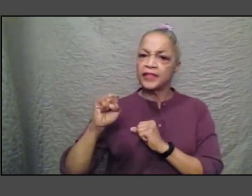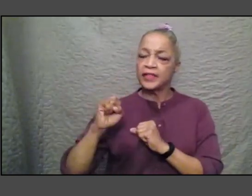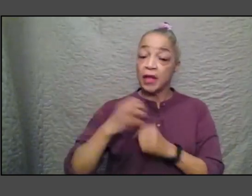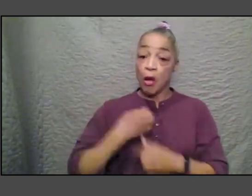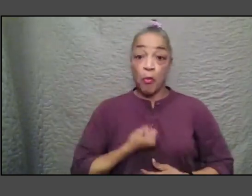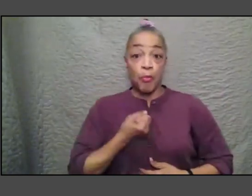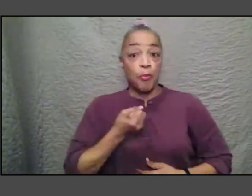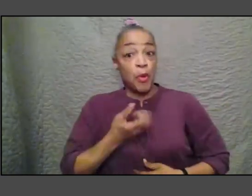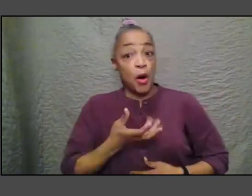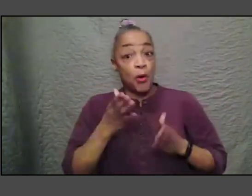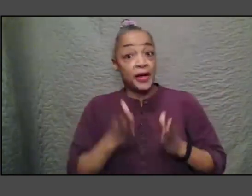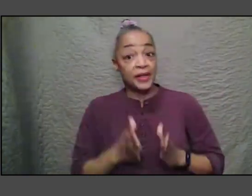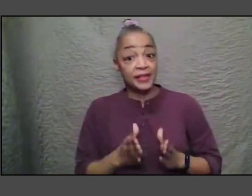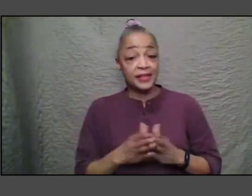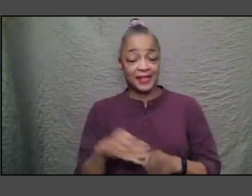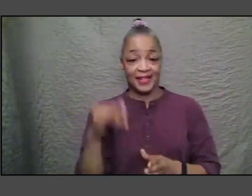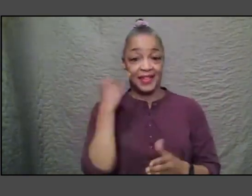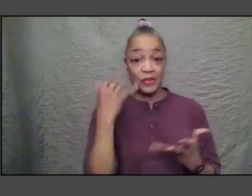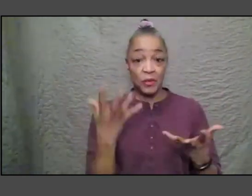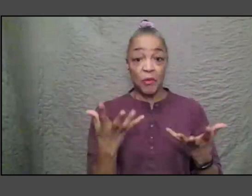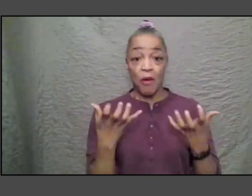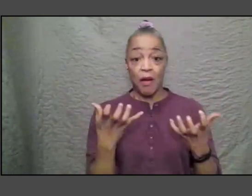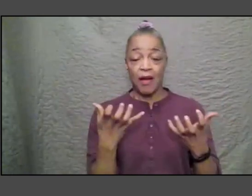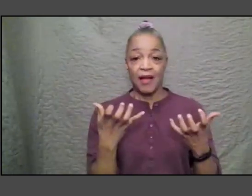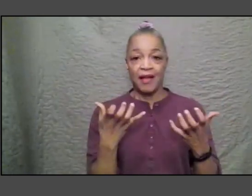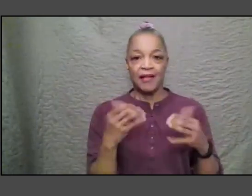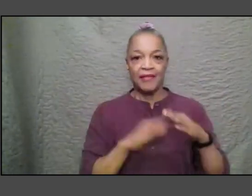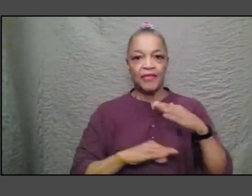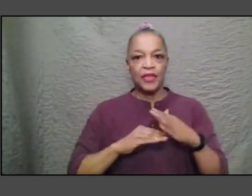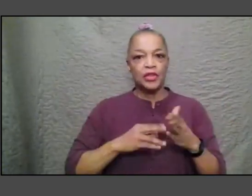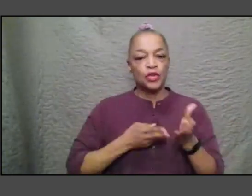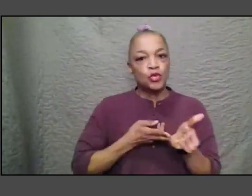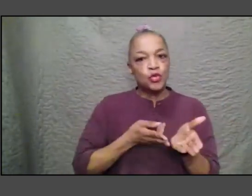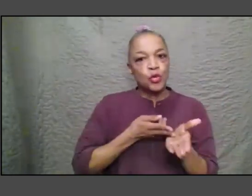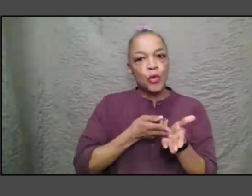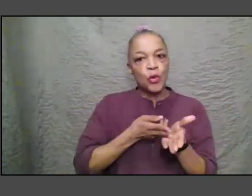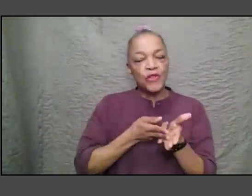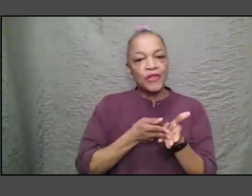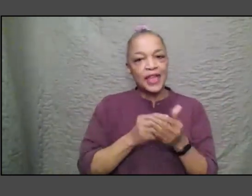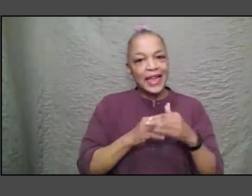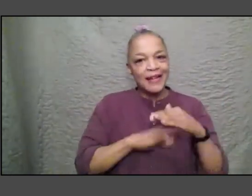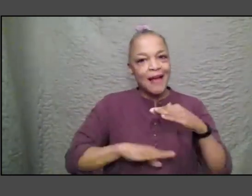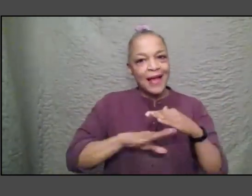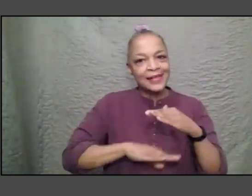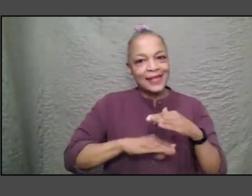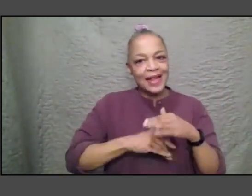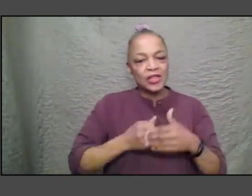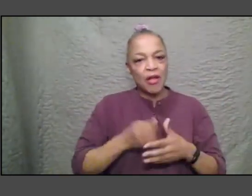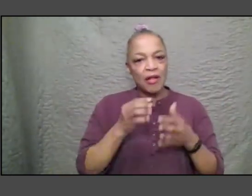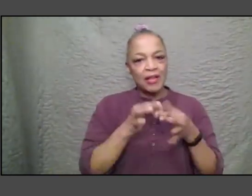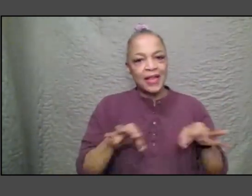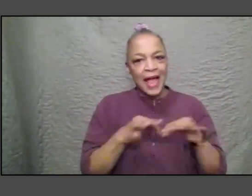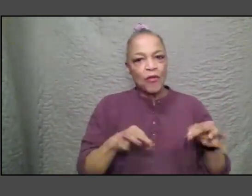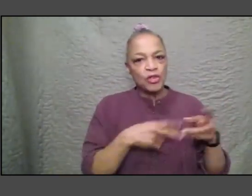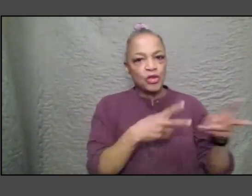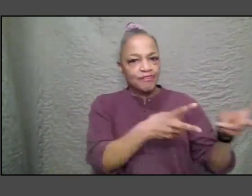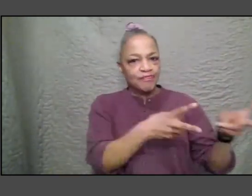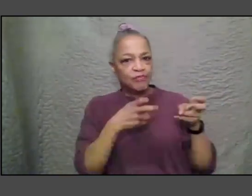uh the essential truth in essential language to be extracted from an archive uh send a poet uh